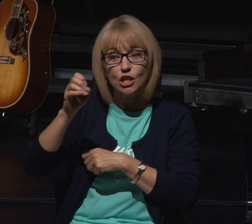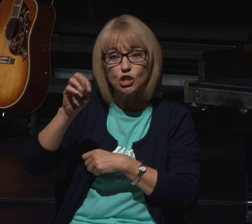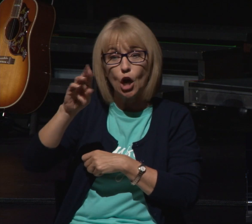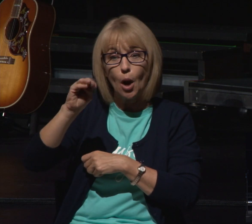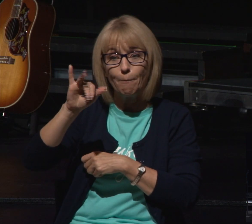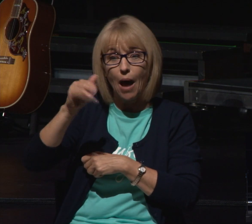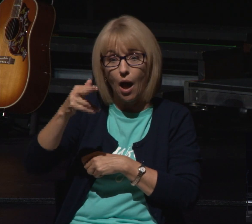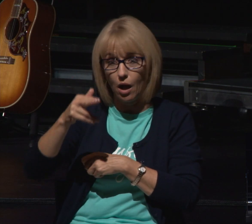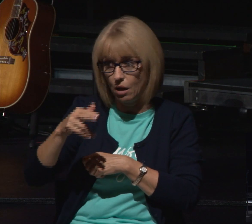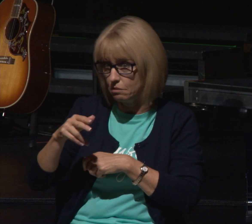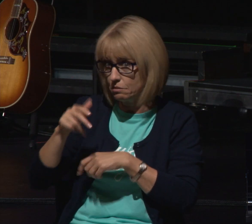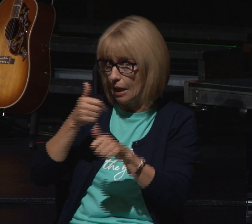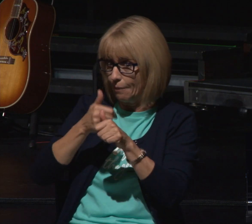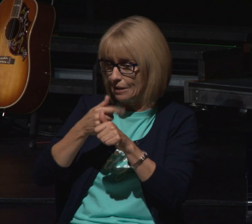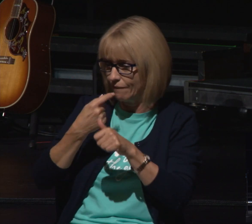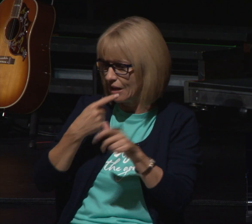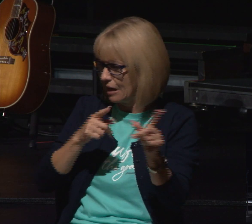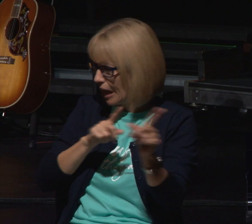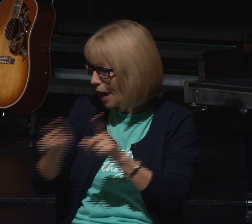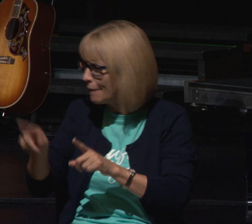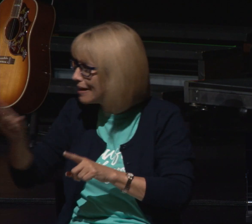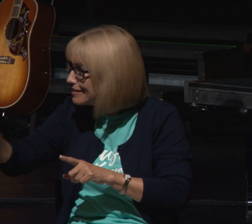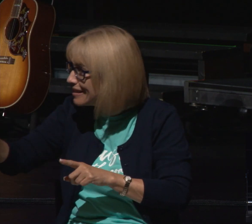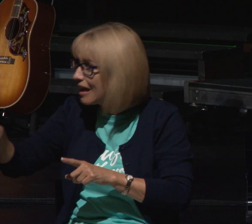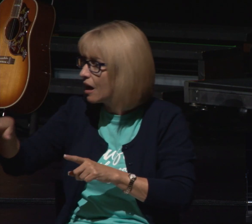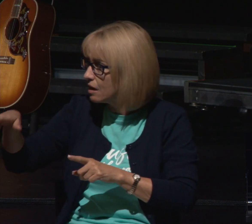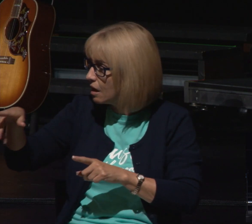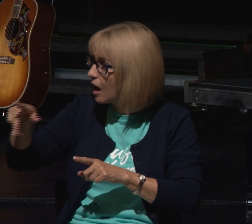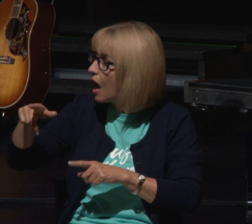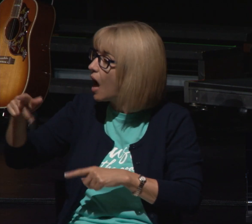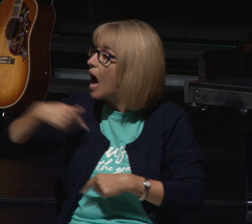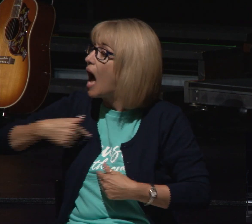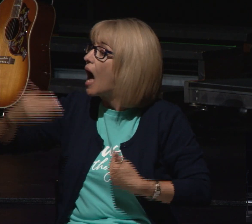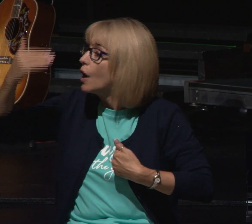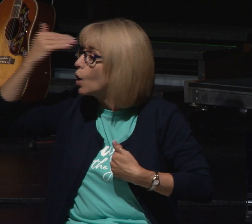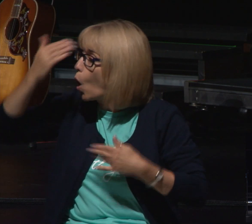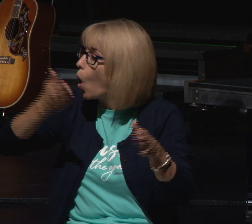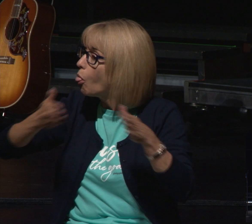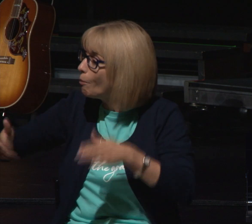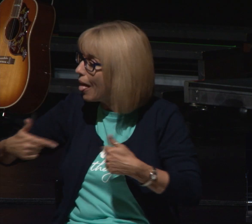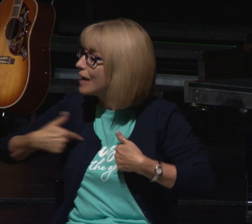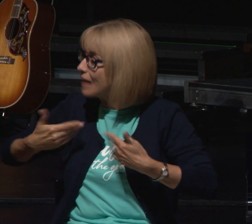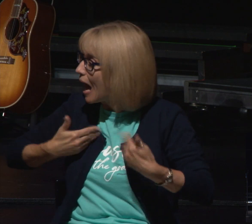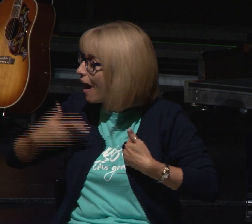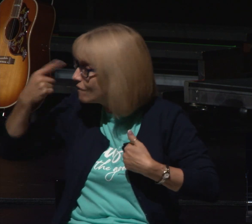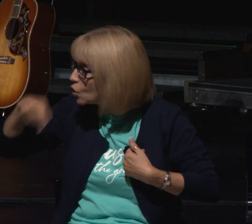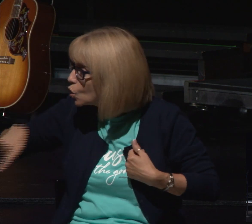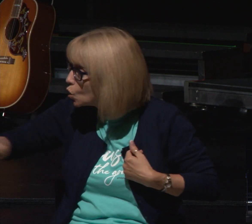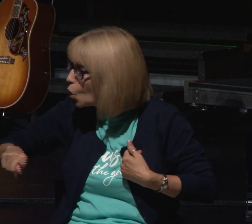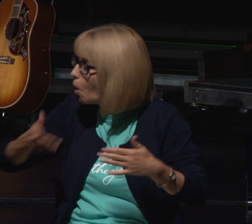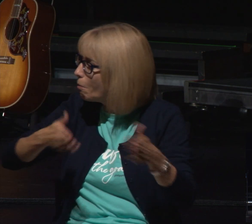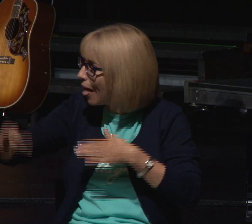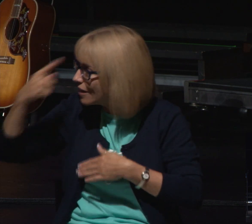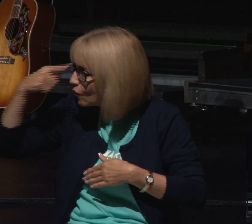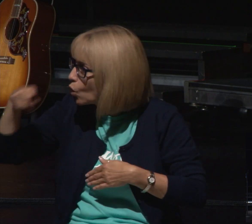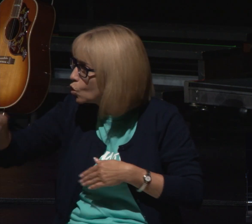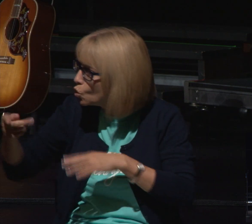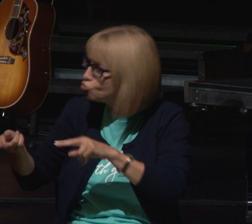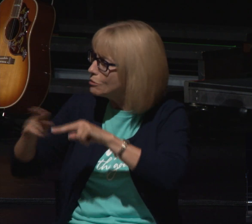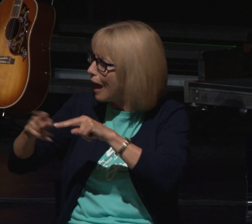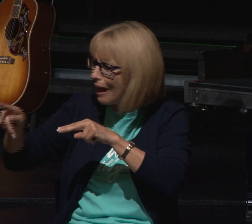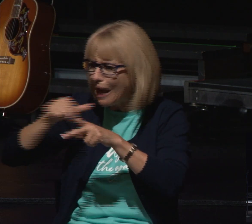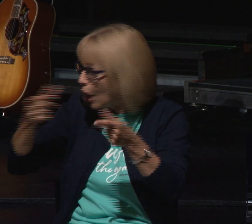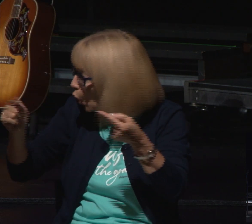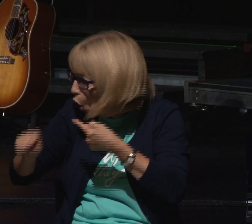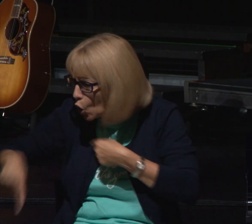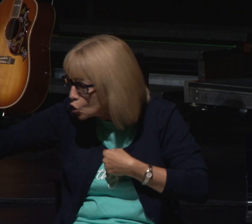29 11 for i know the plans i have for you declares the lord plans to prosper you and